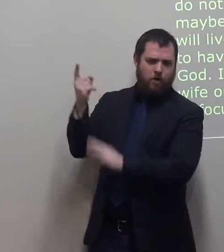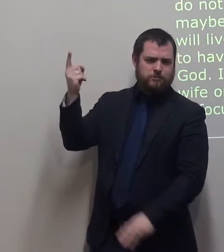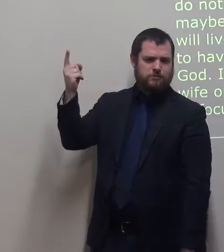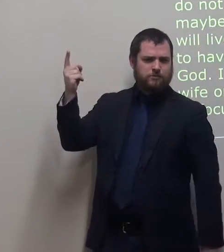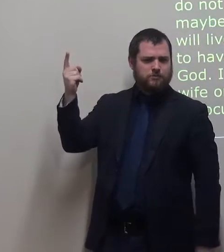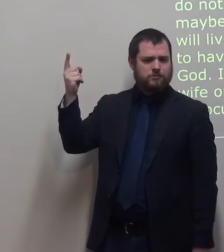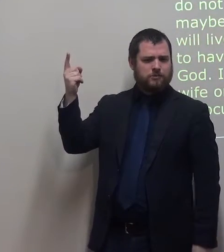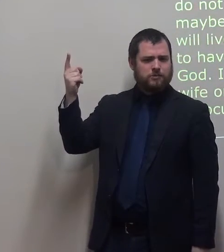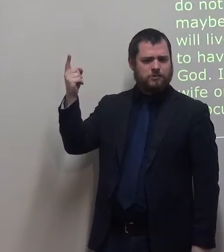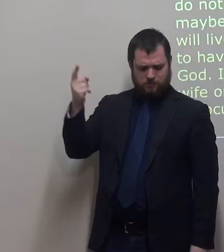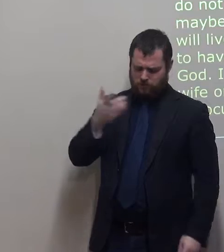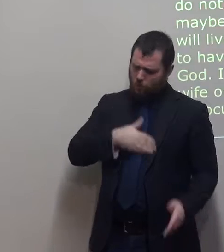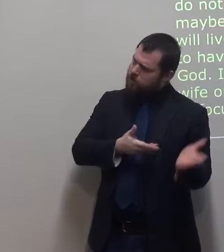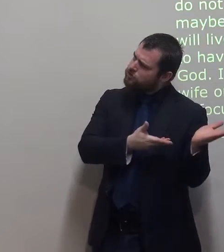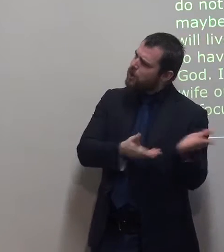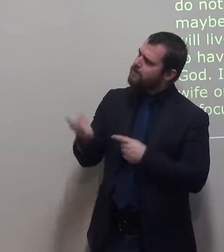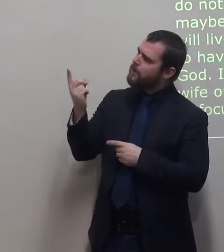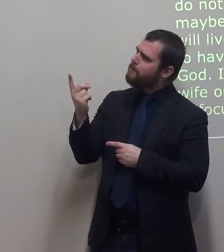I want to serve God with my wife or husband.